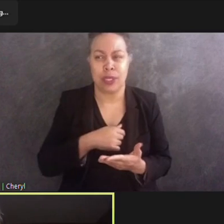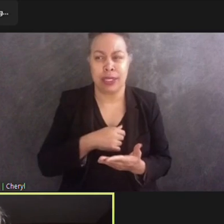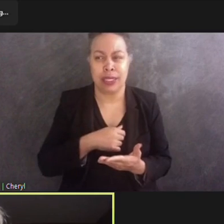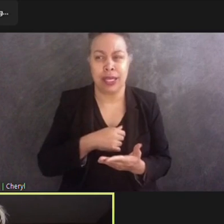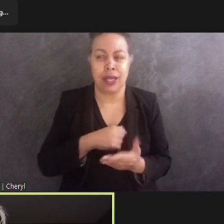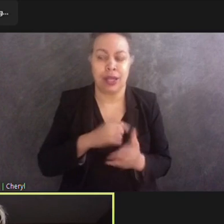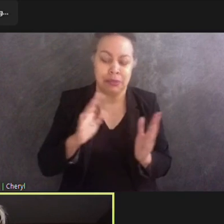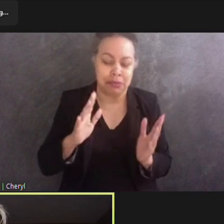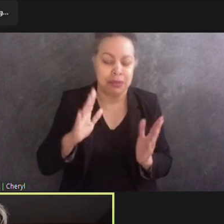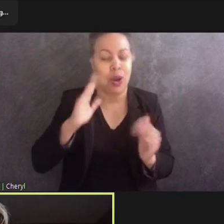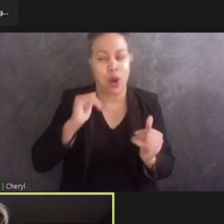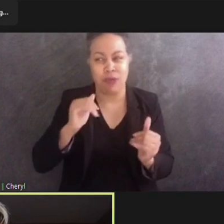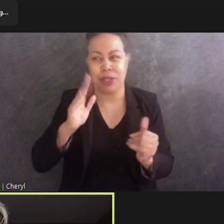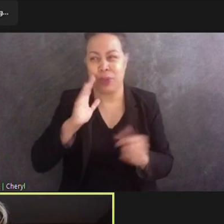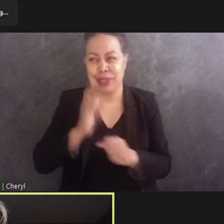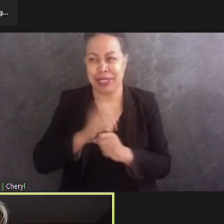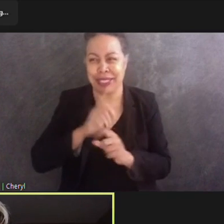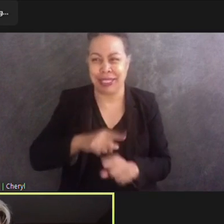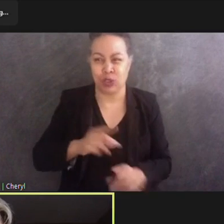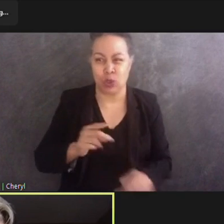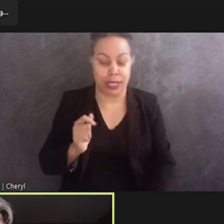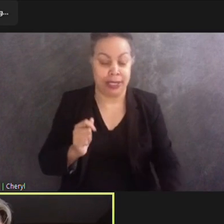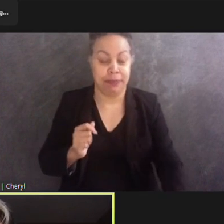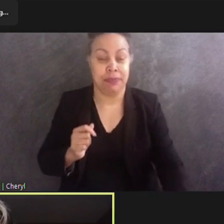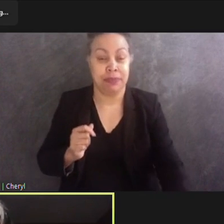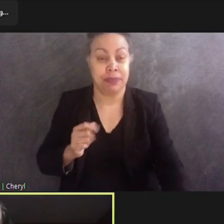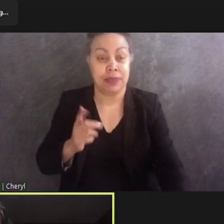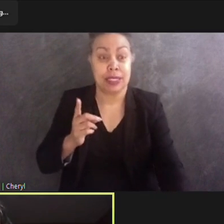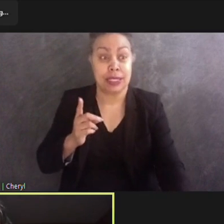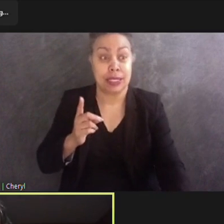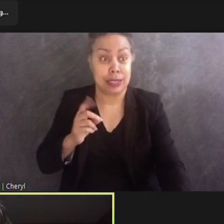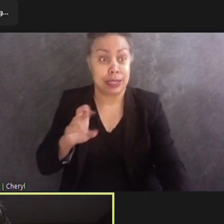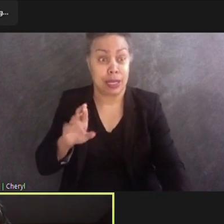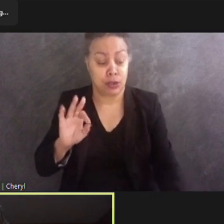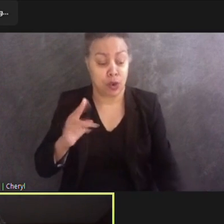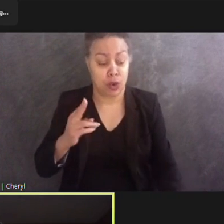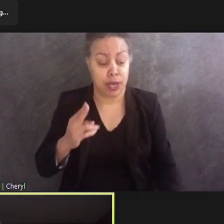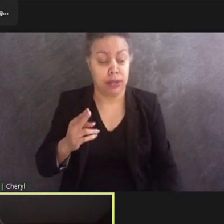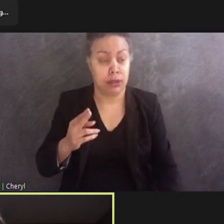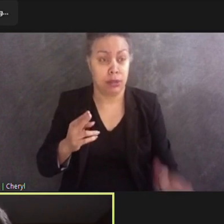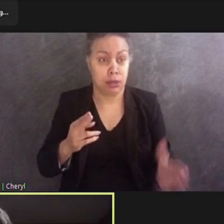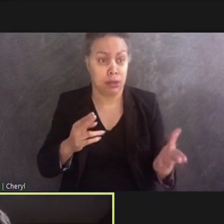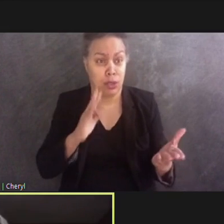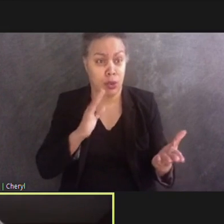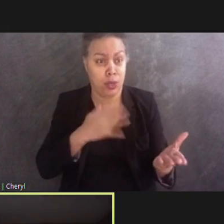get an answer quickly. Dr. Fogel-Hatch, perhaps you can be a little more eloquent on that? Dr.